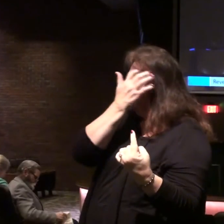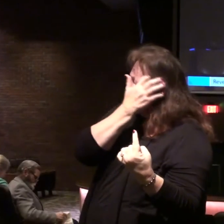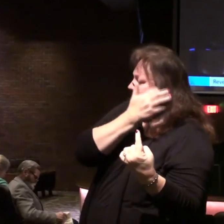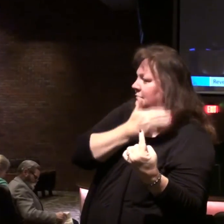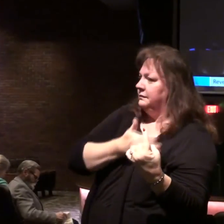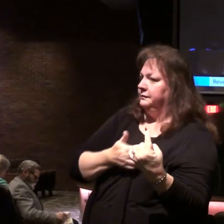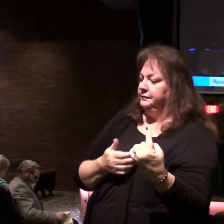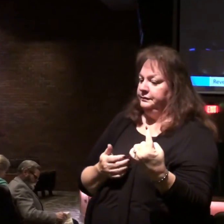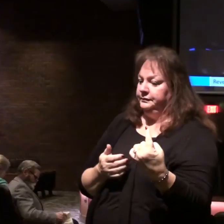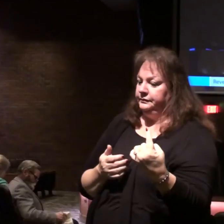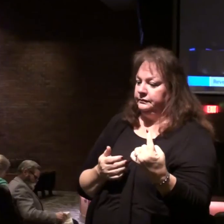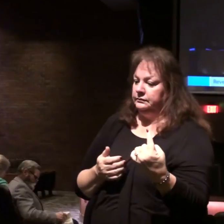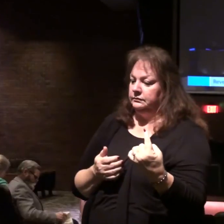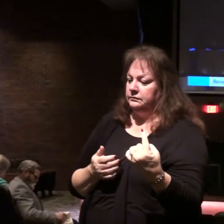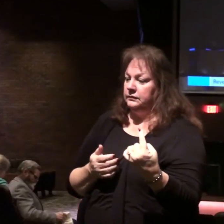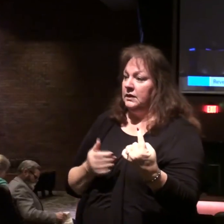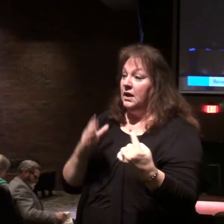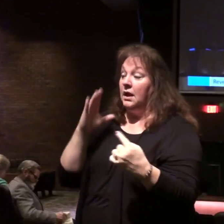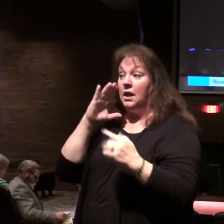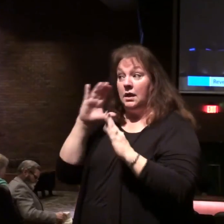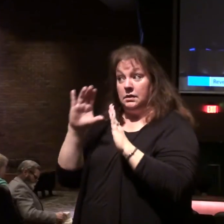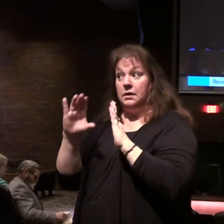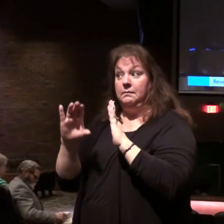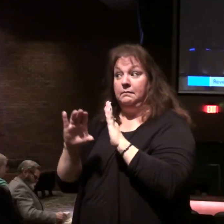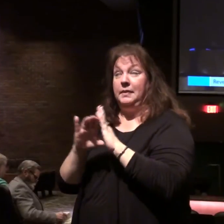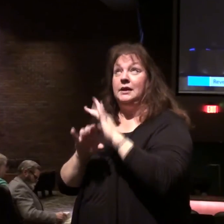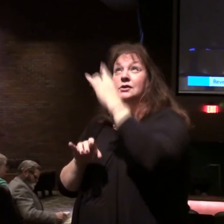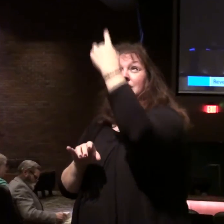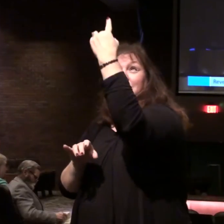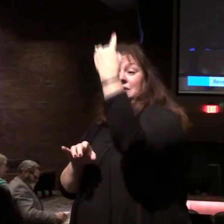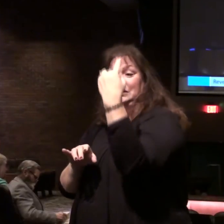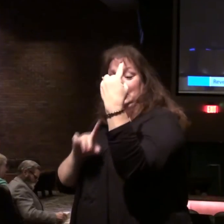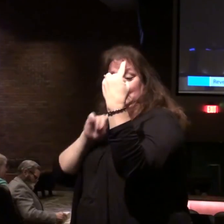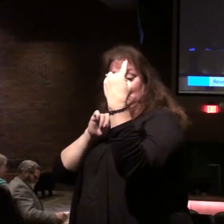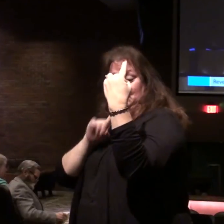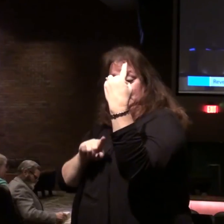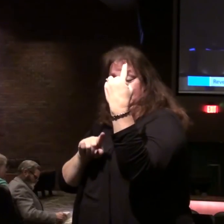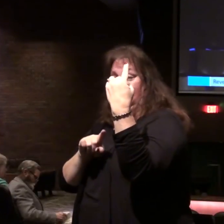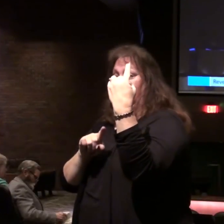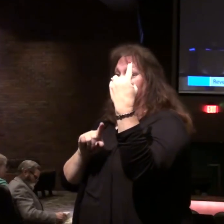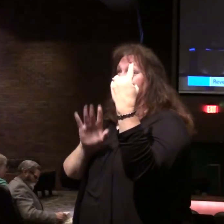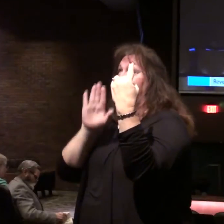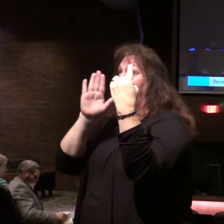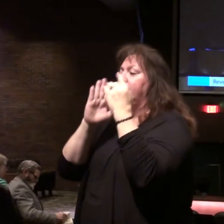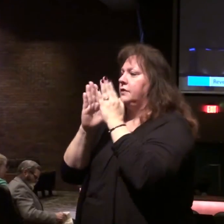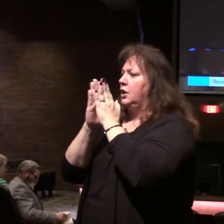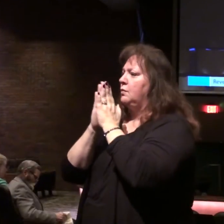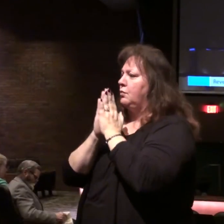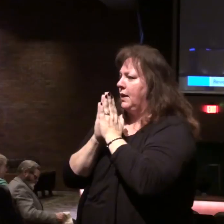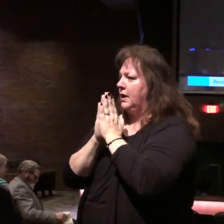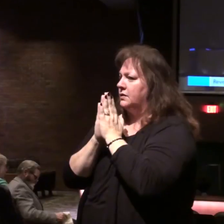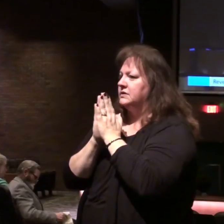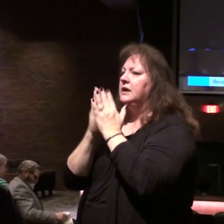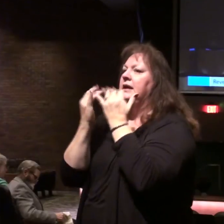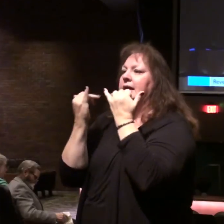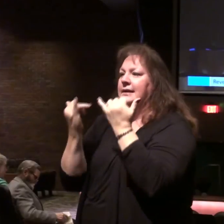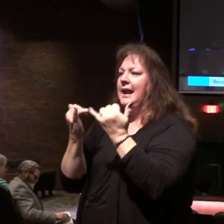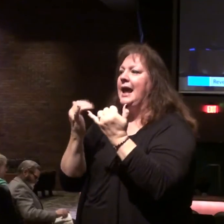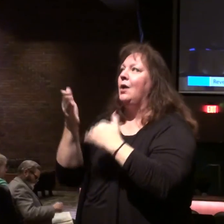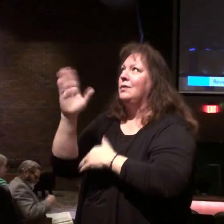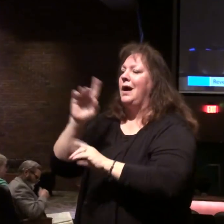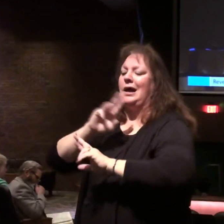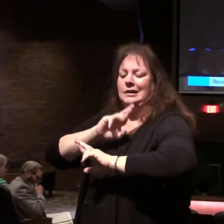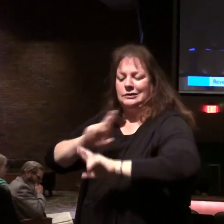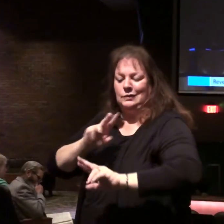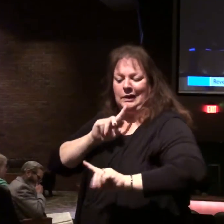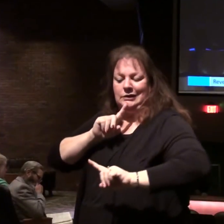from the altar. The picture is he's coming out in response to the prayers of the saints that God is now ready to answer,